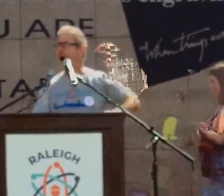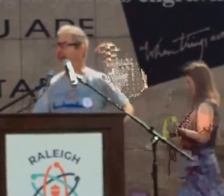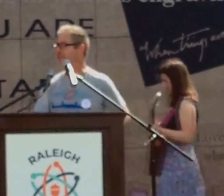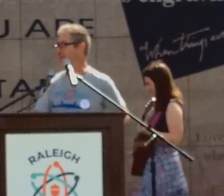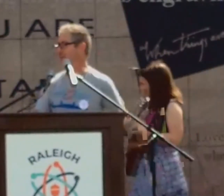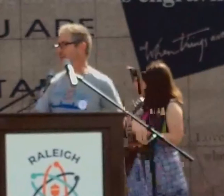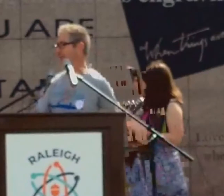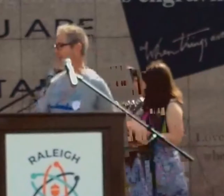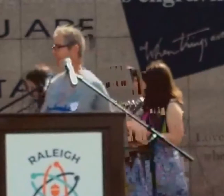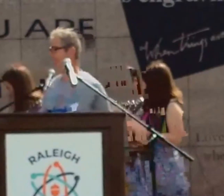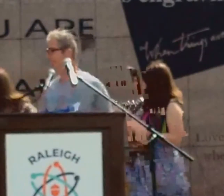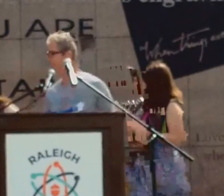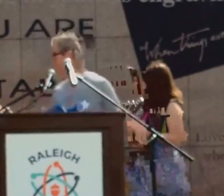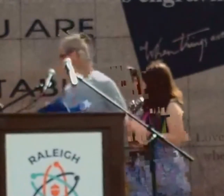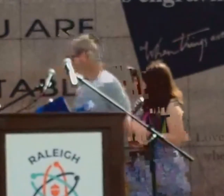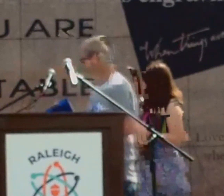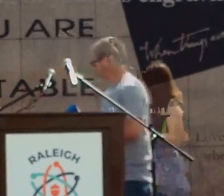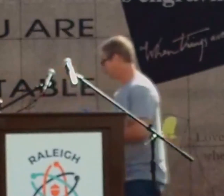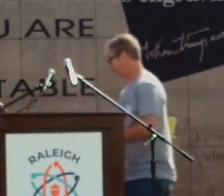Lacey Wilder.